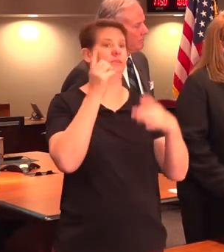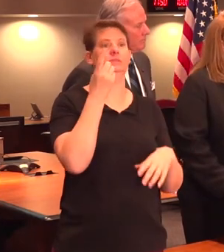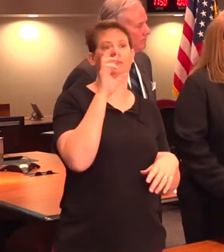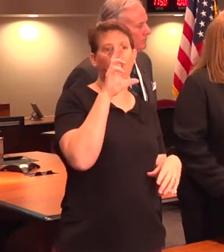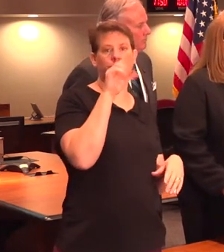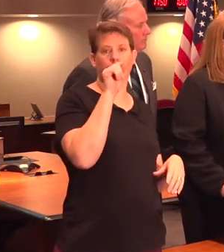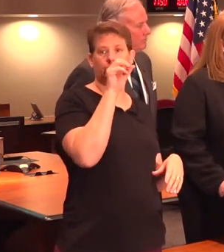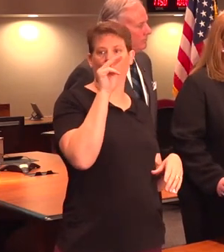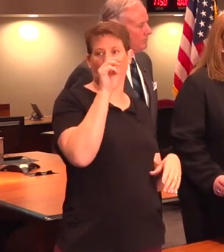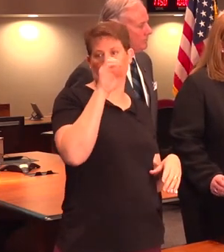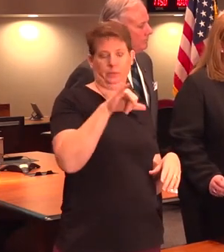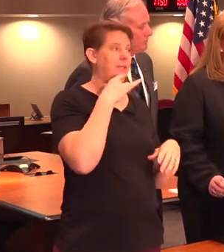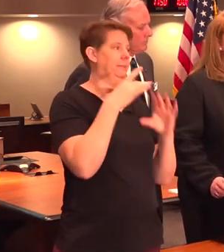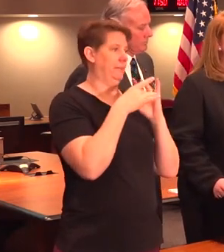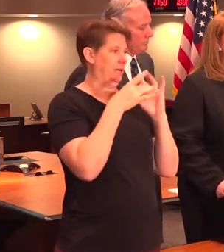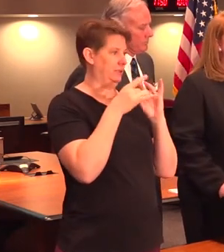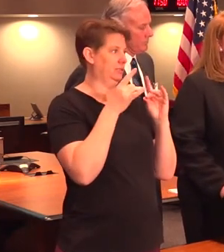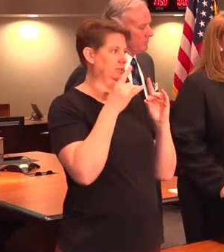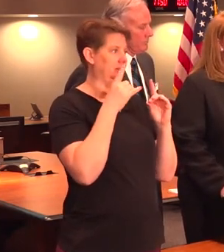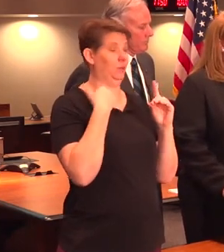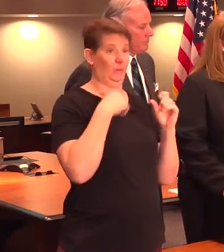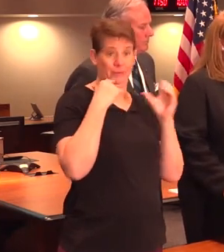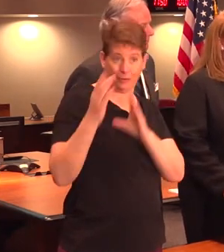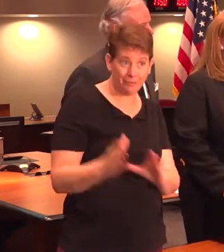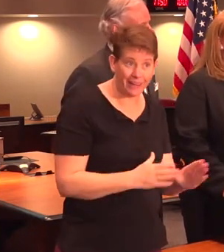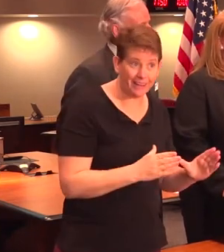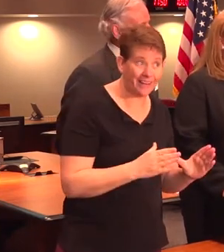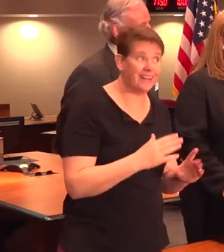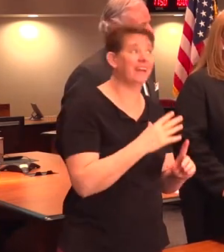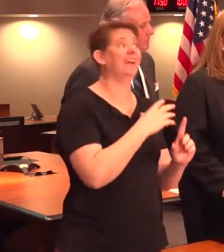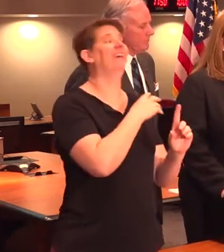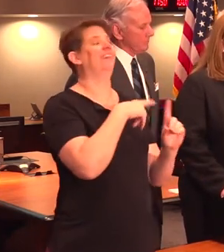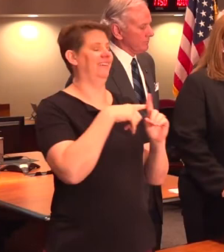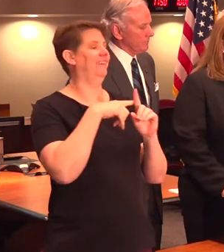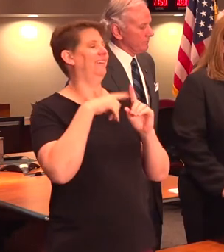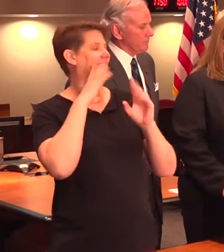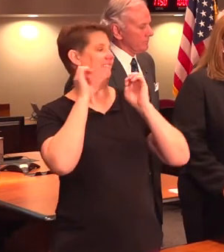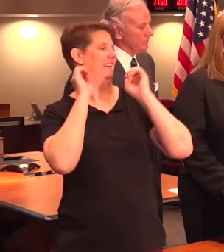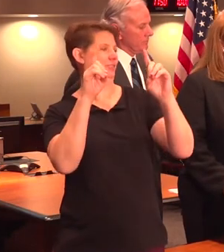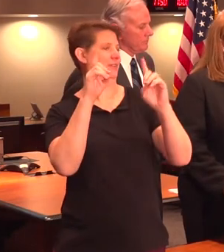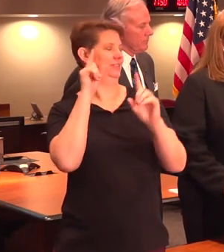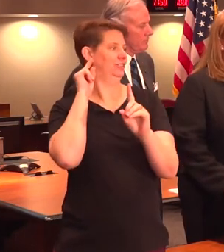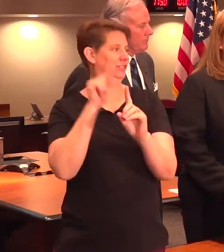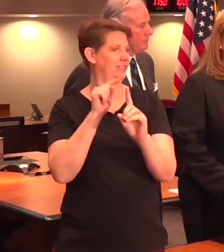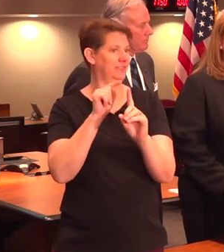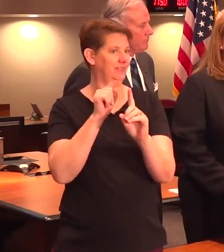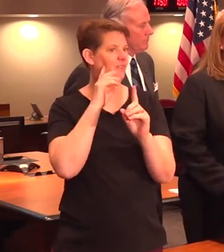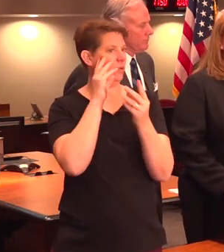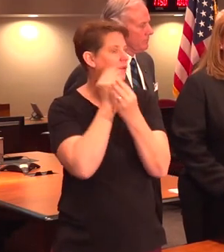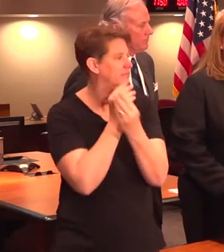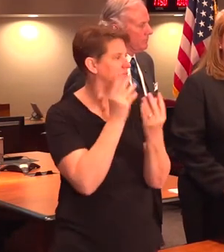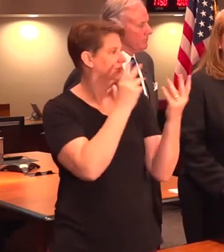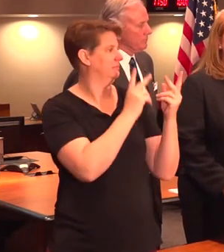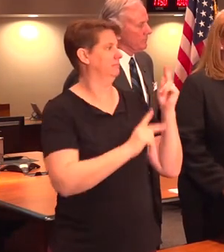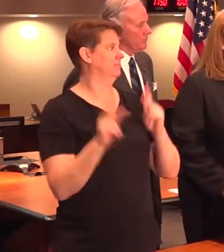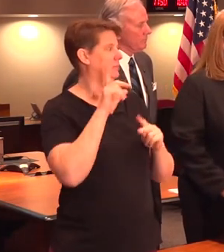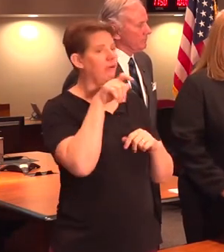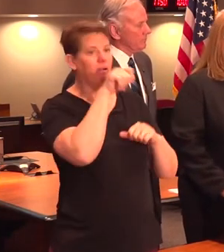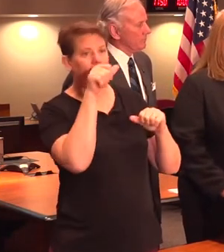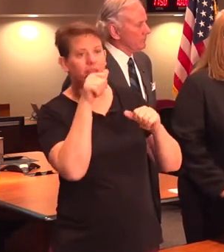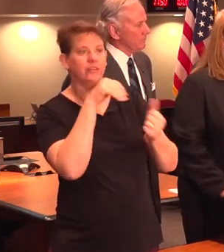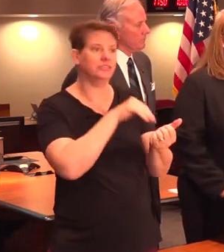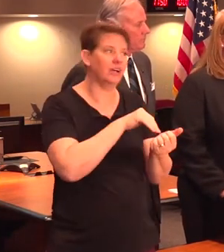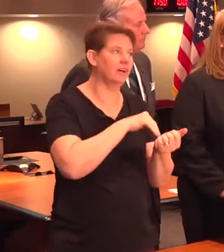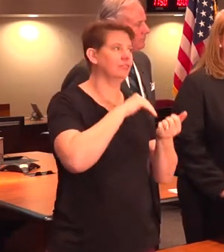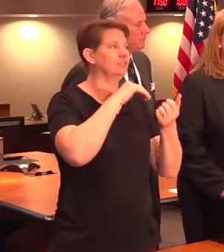mentioned, part of our mission, in addition to preparedness, is that education of providers and other partners in the